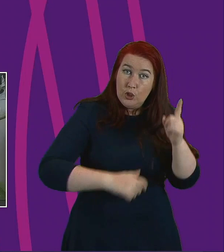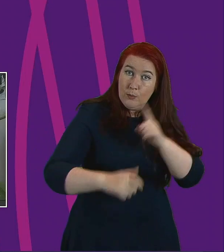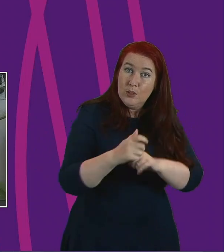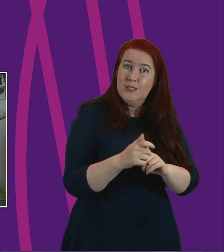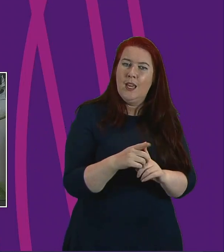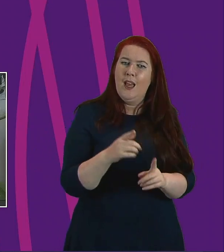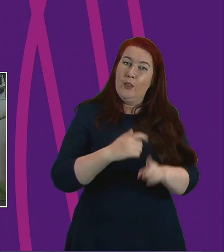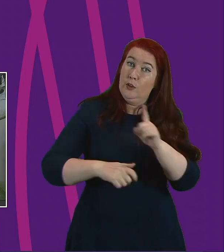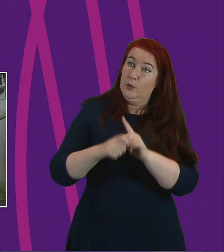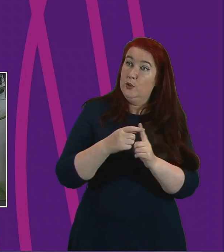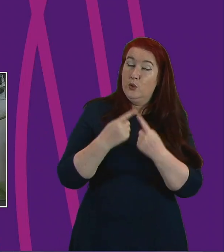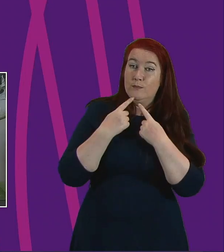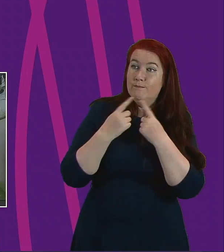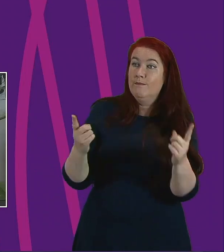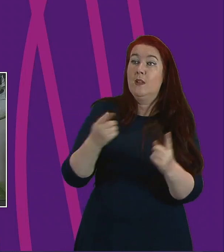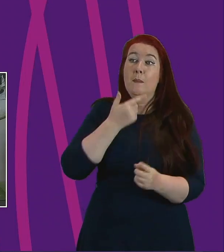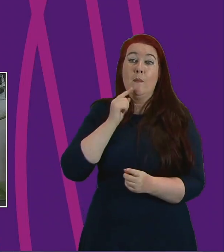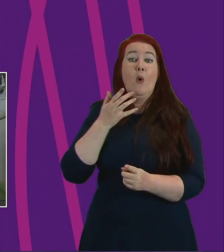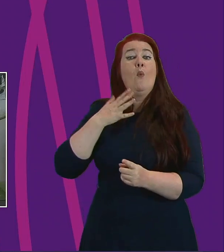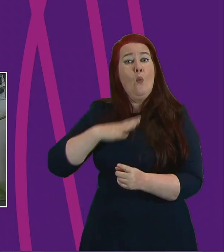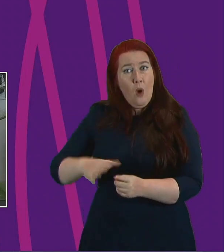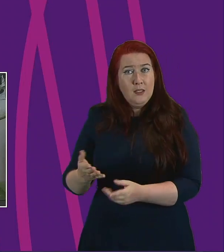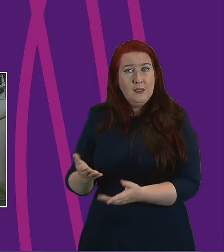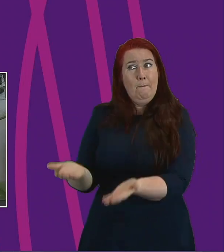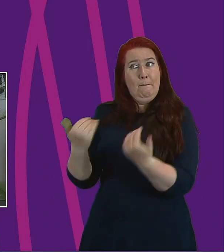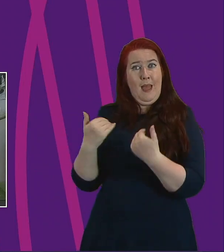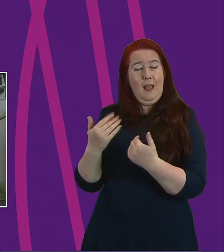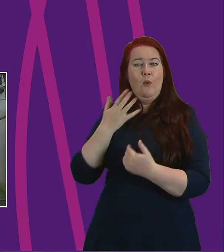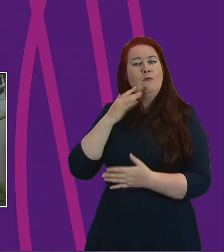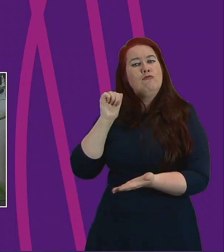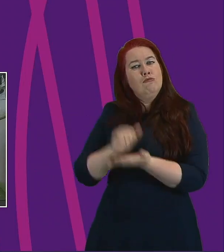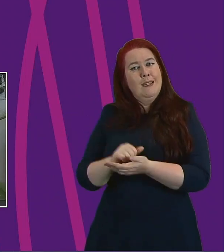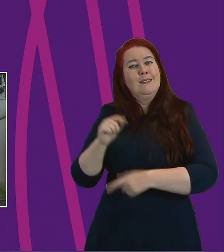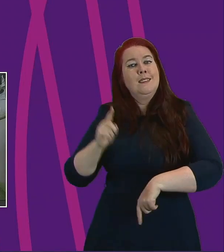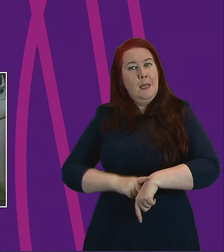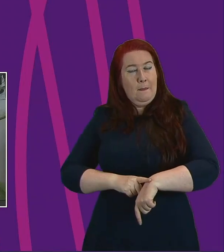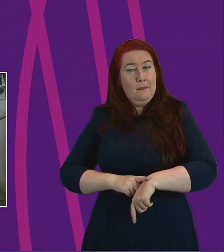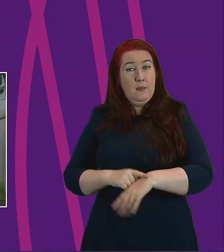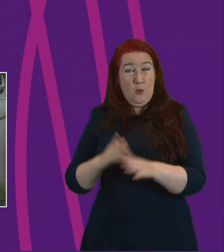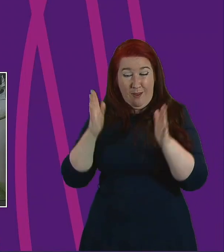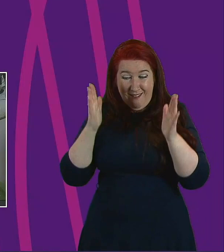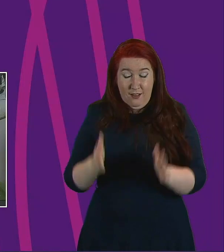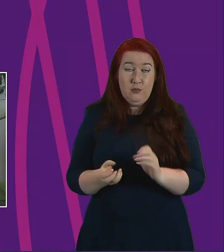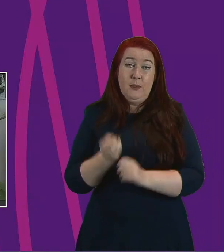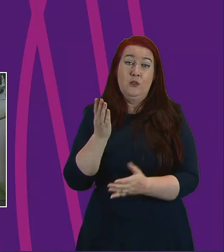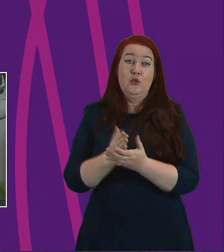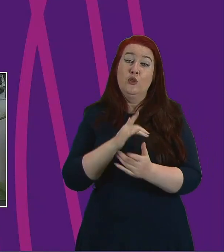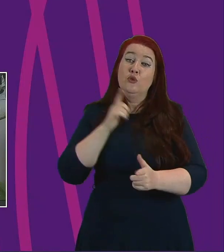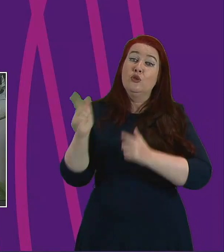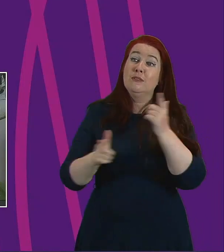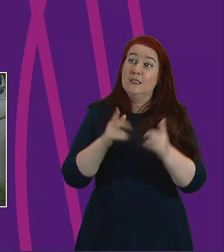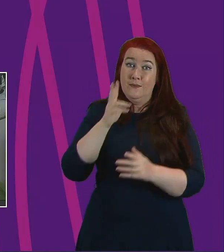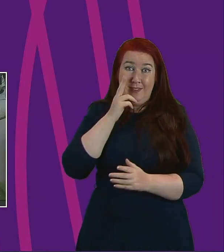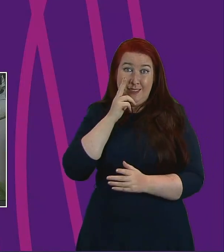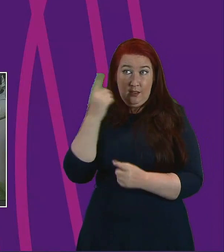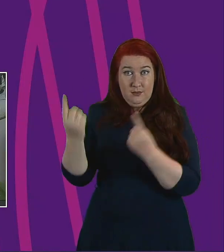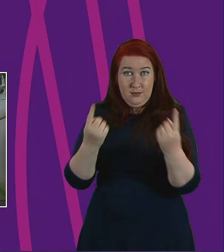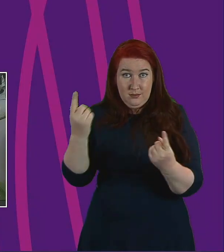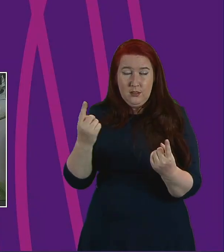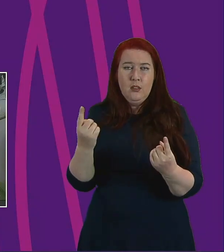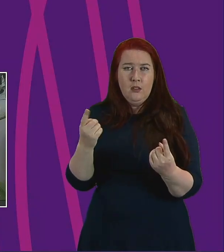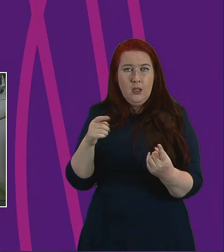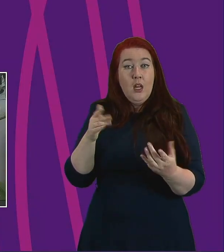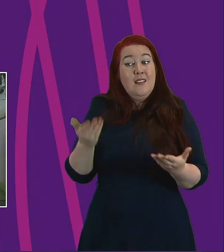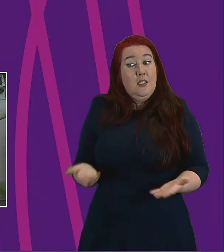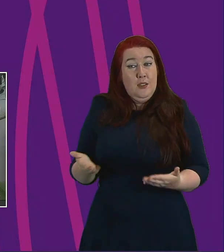the people that we want to return here when the time is right. We have to make sure that tourists and visitors are aware that although we are currently